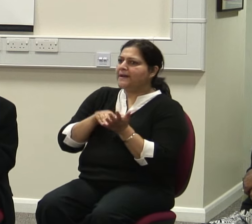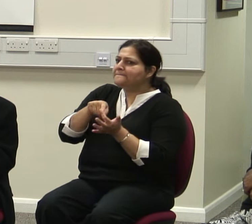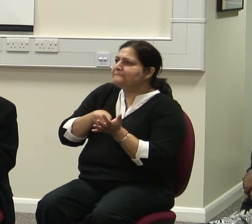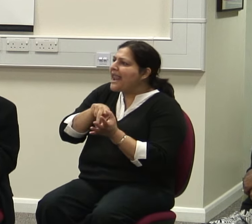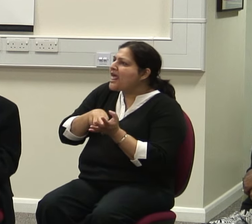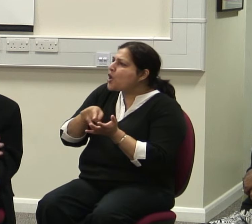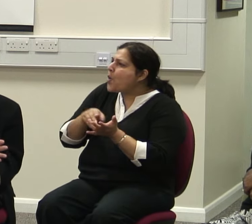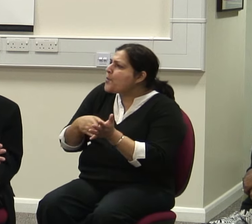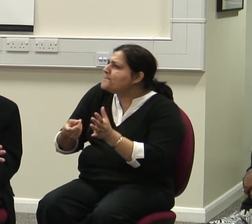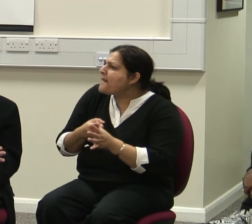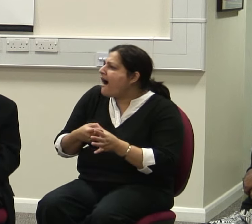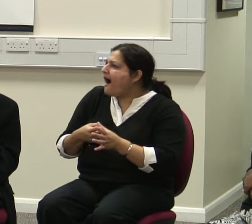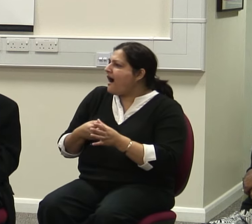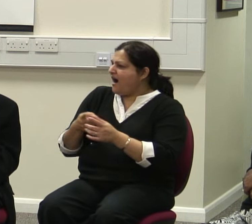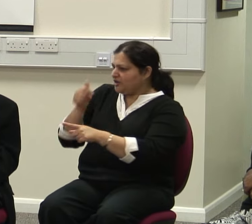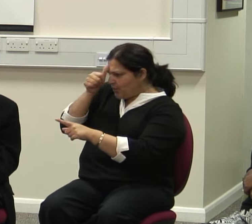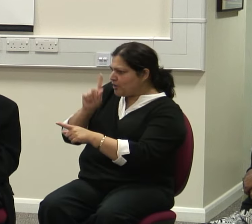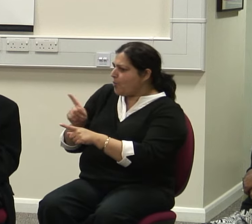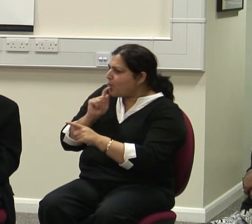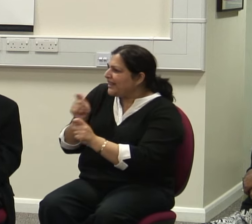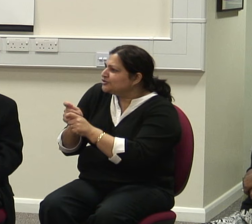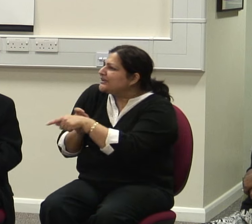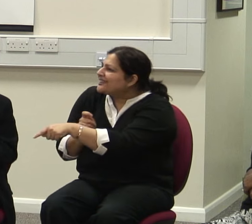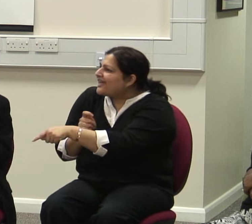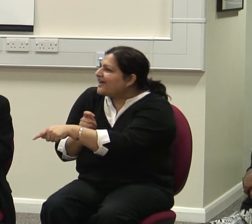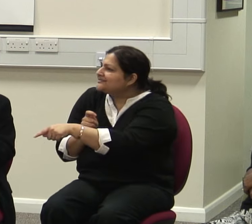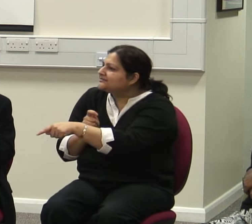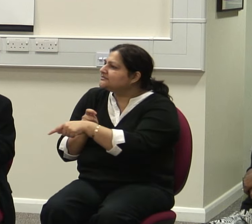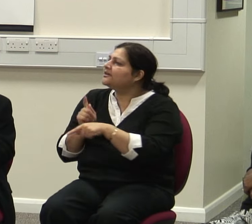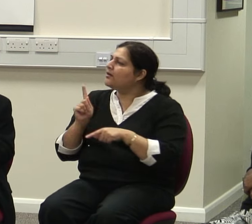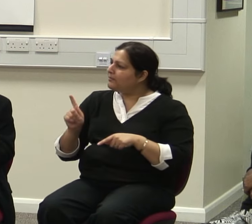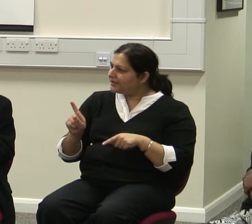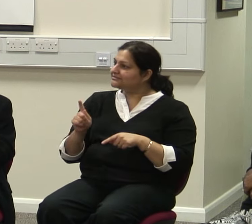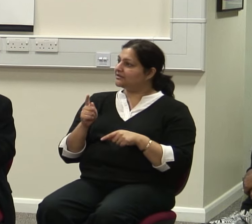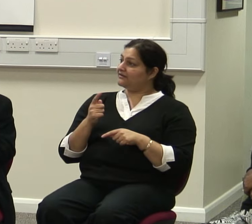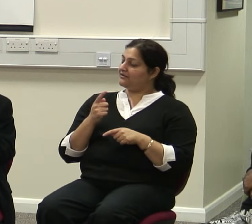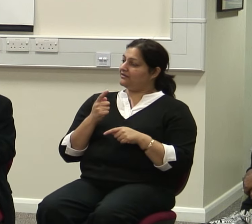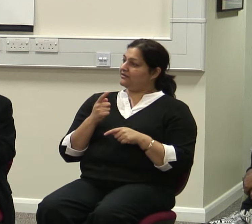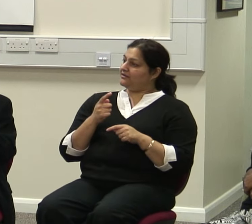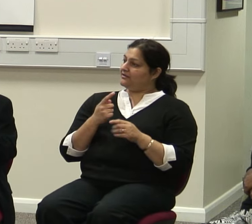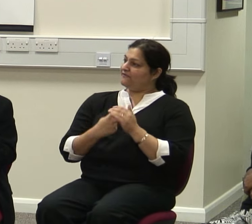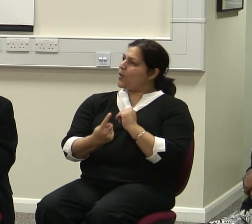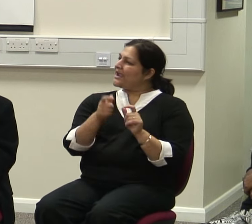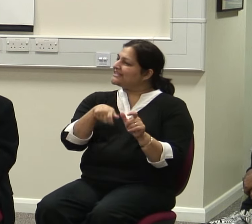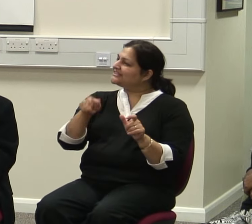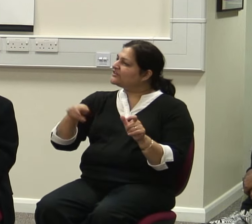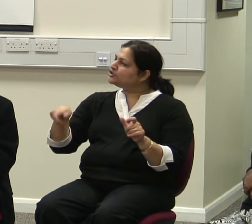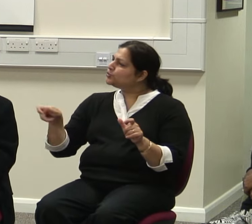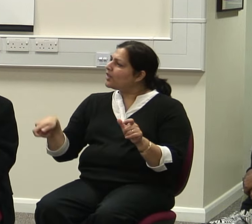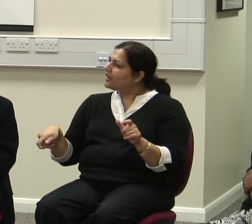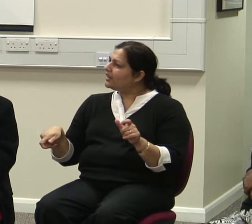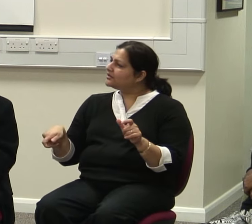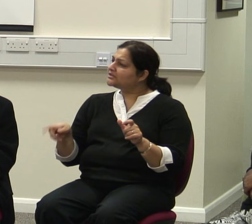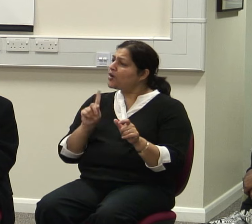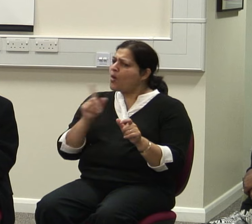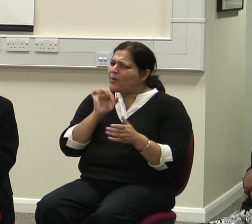things that will help and there are lots of other things which will not help. Now here what will help depends entirely on